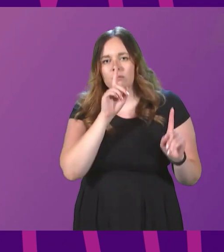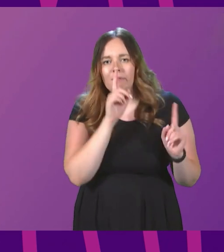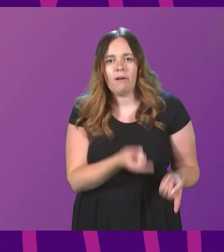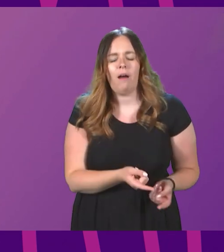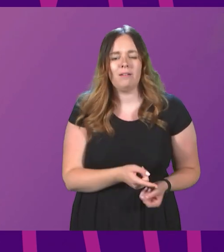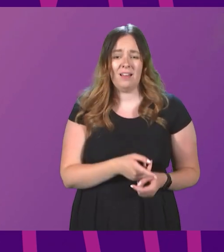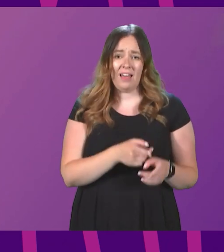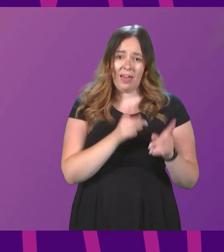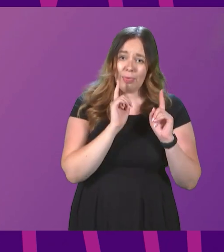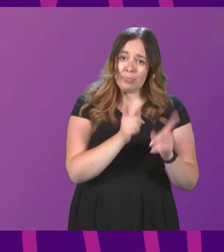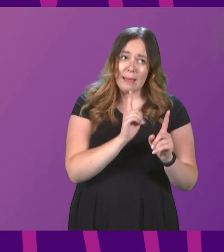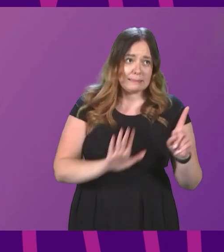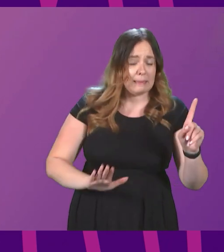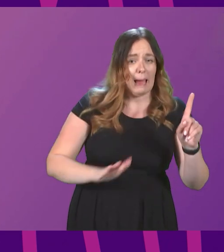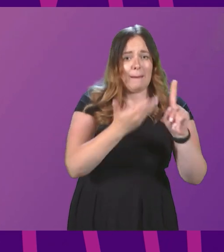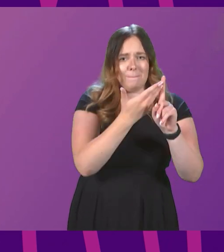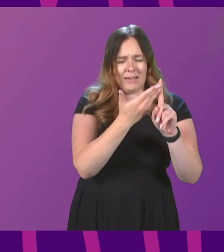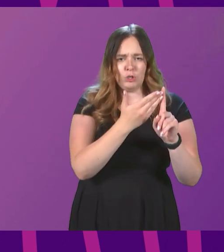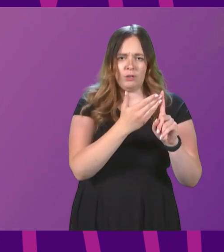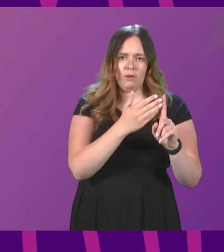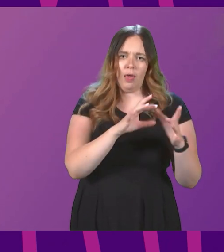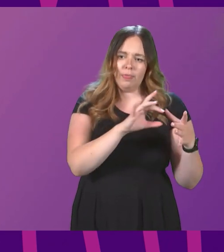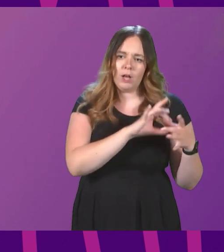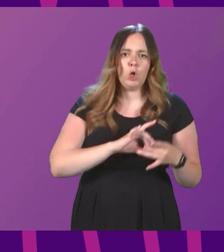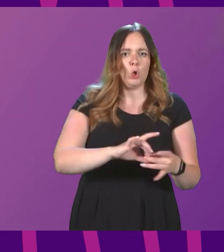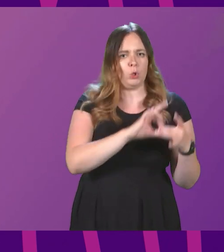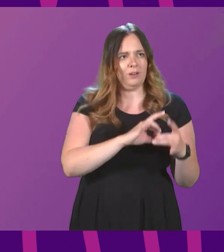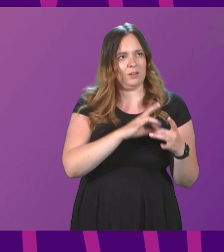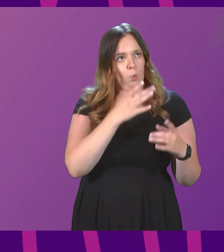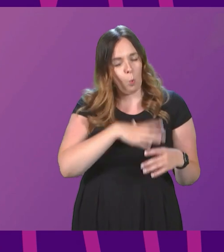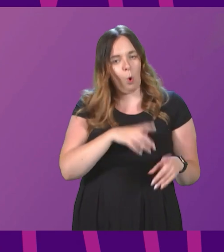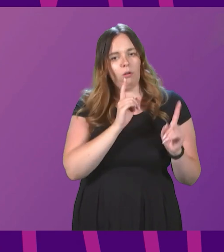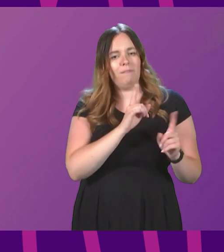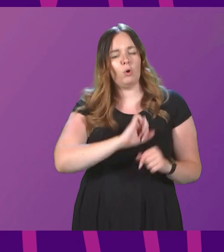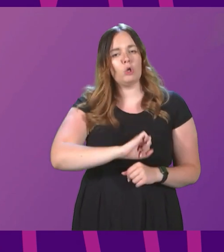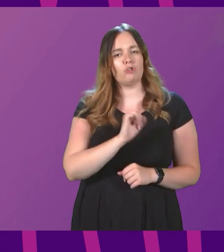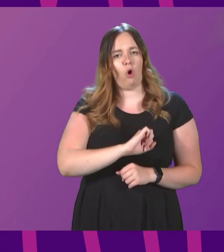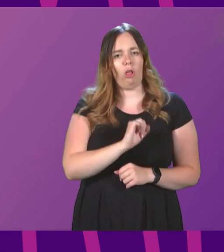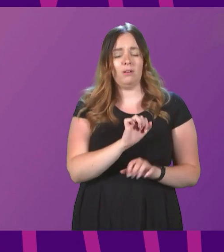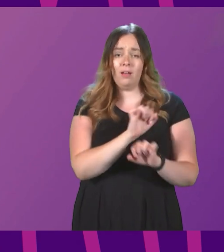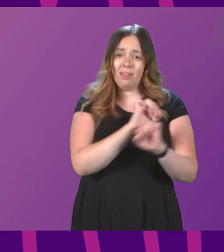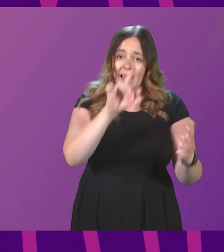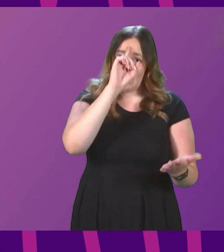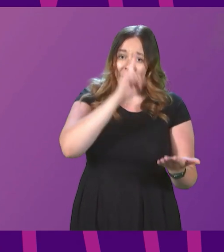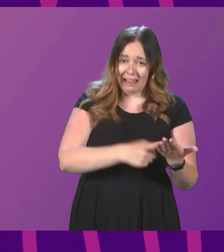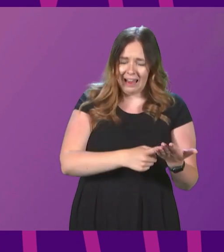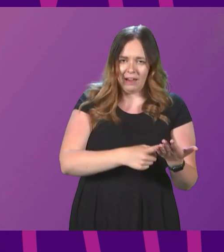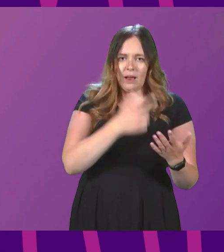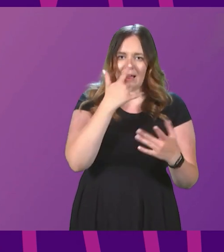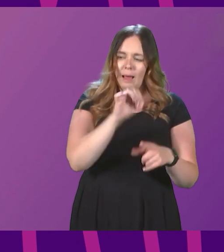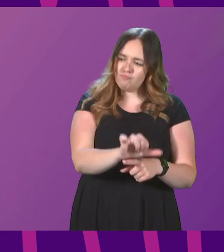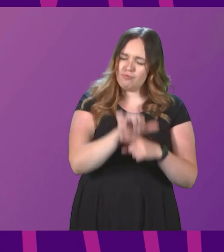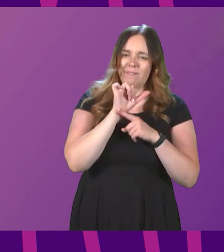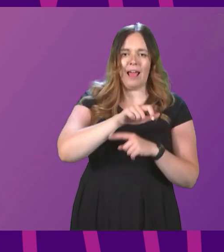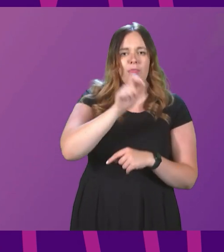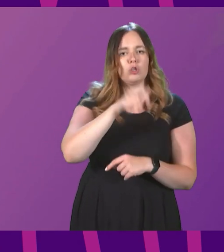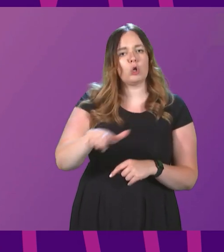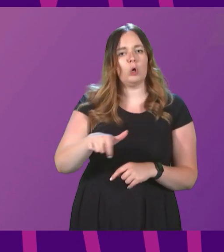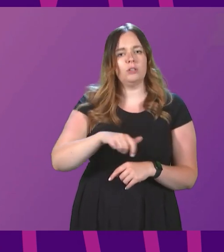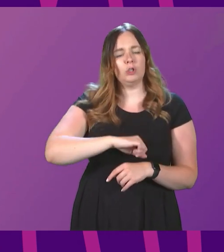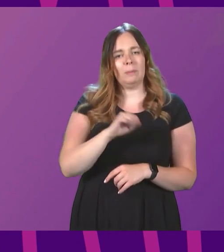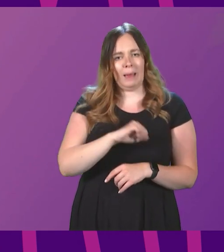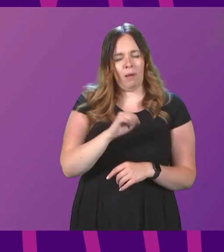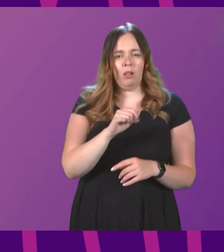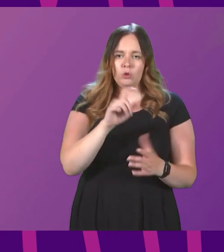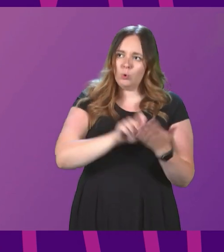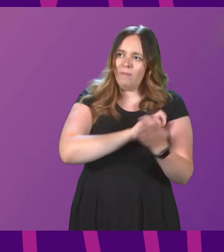This is the ambition the unionists have for Scotland. Their belief that they can prevent the Scottish people from having a vote on